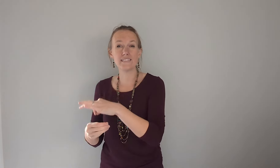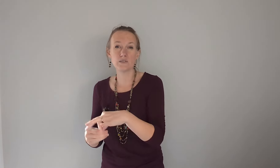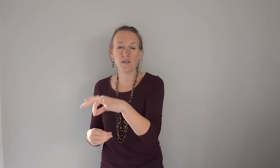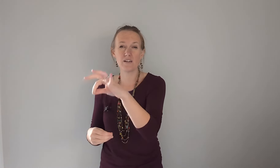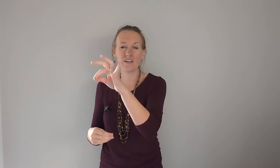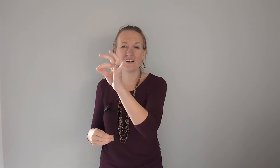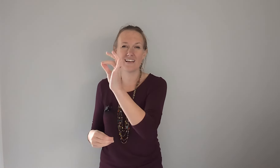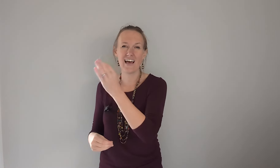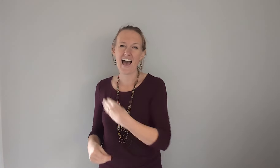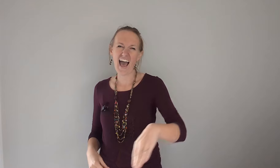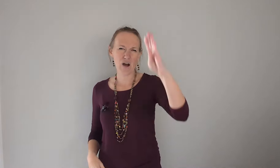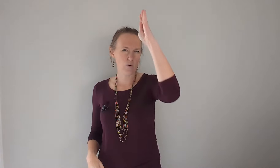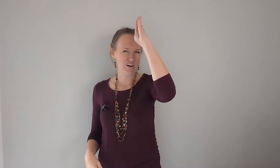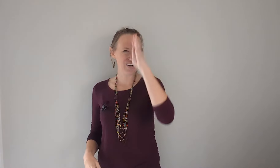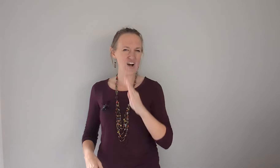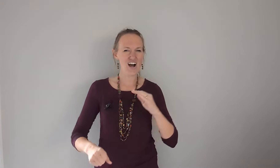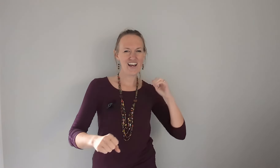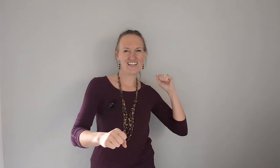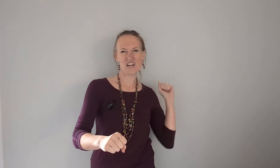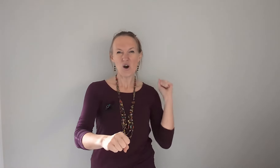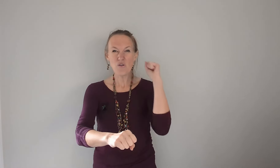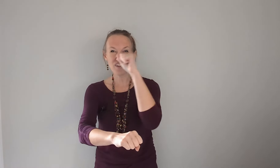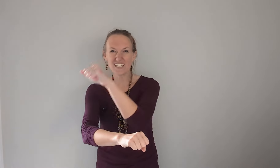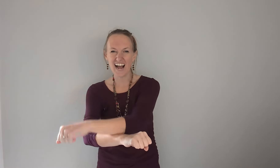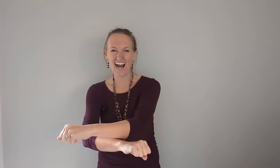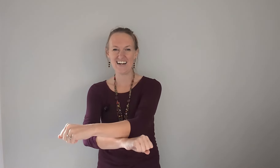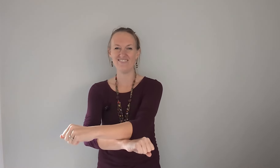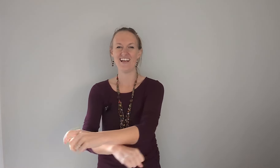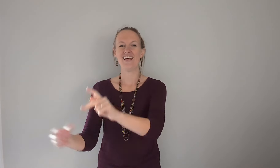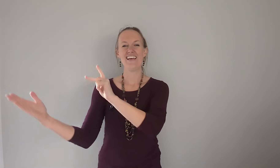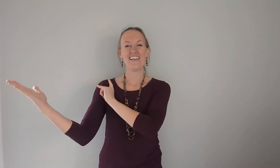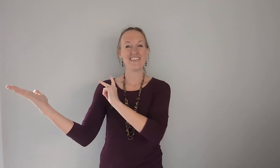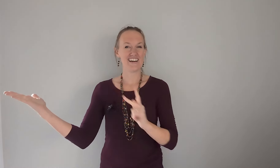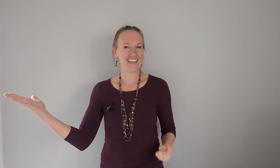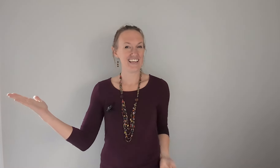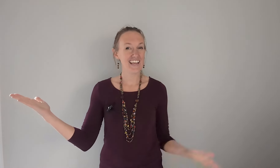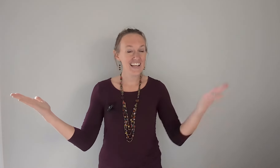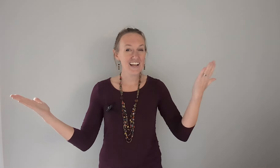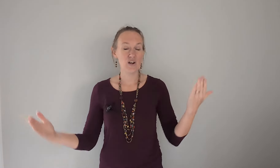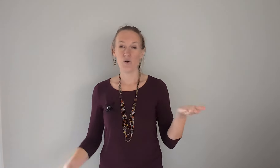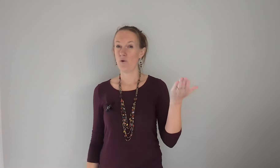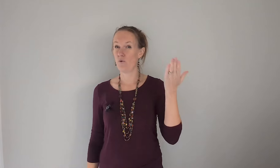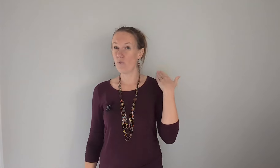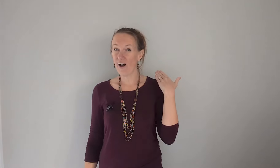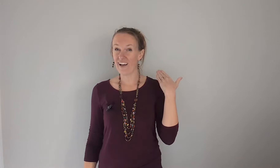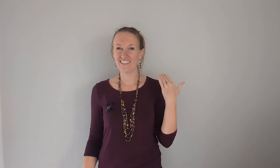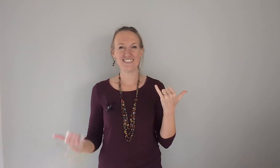spirit our god has overcome come the king who was